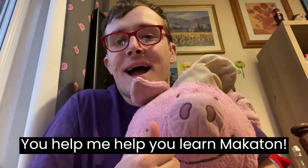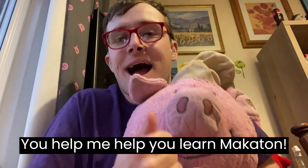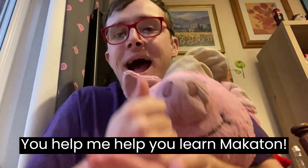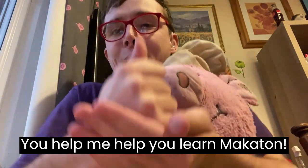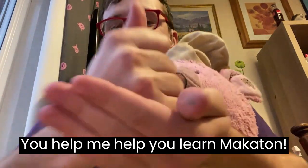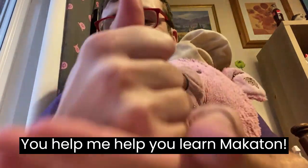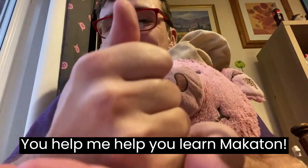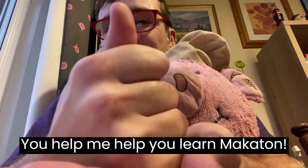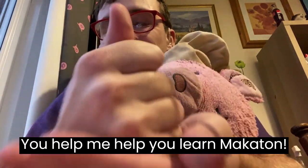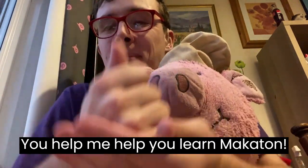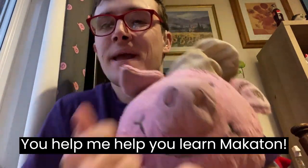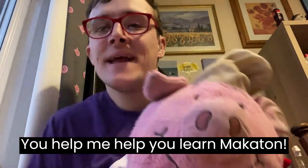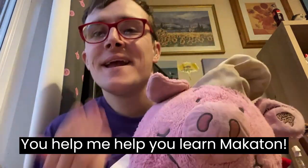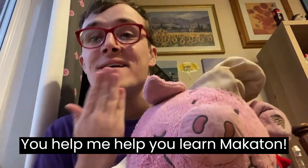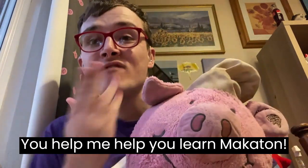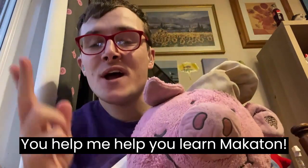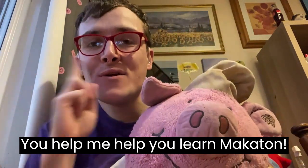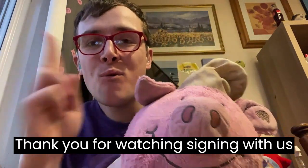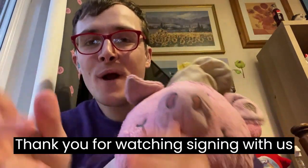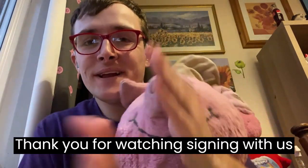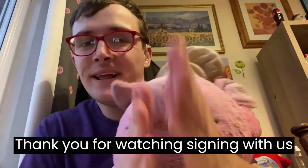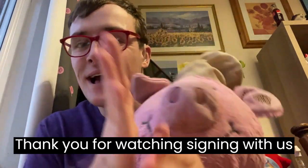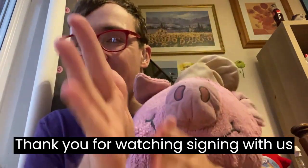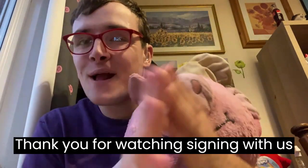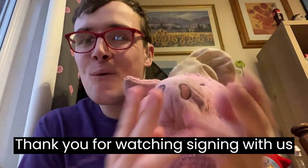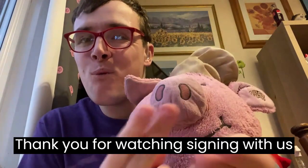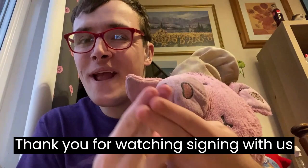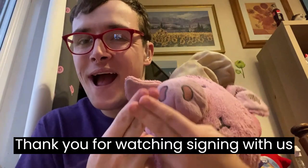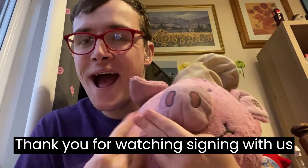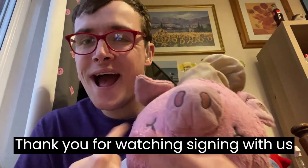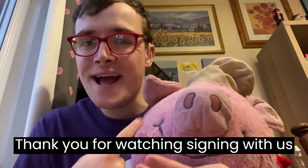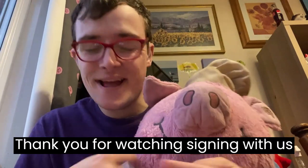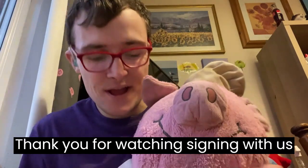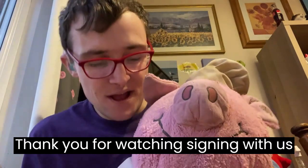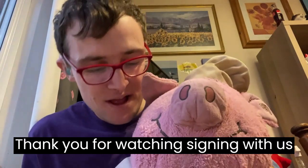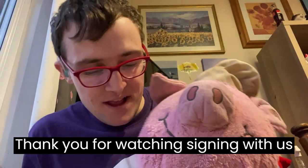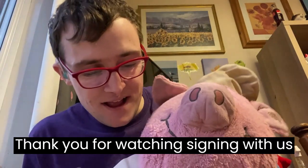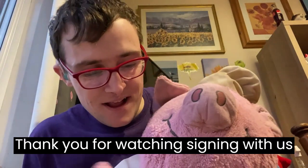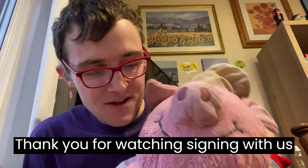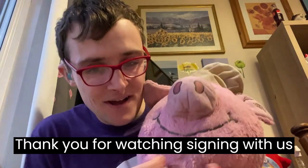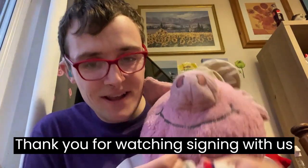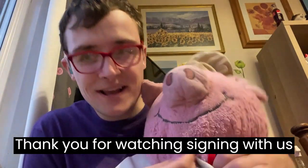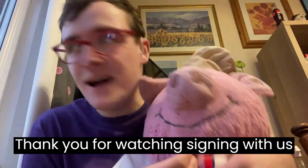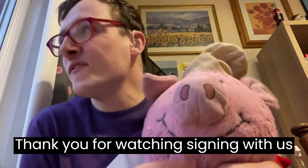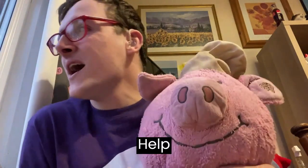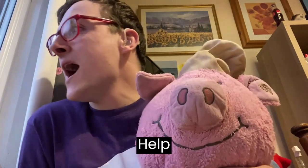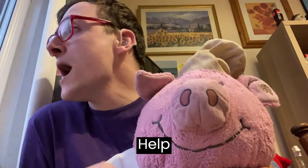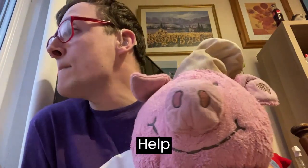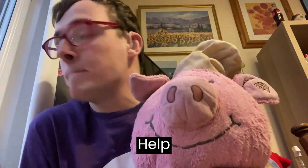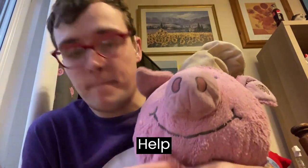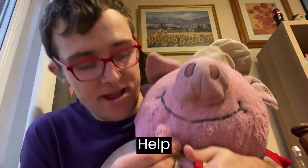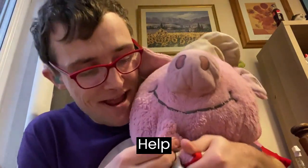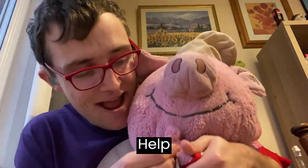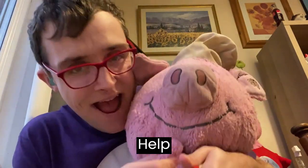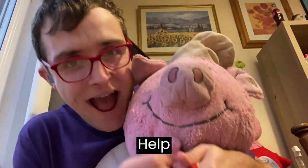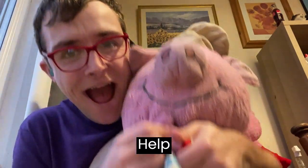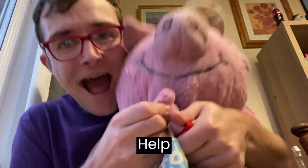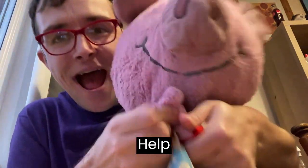Help. Thank you guys we have. You guys have help. Help.